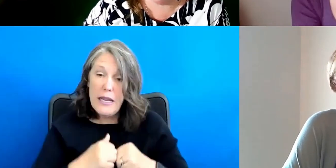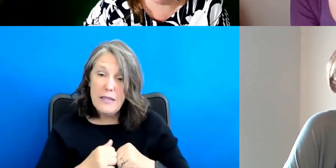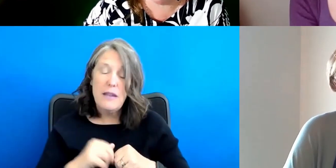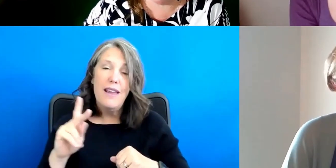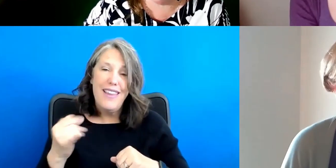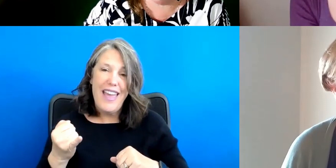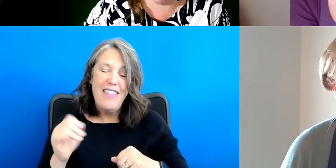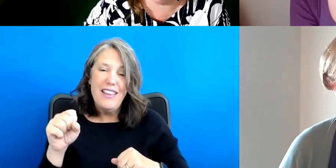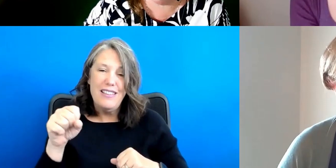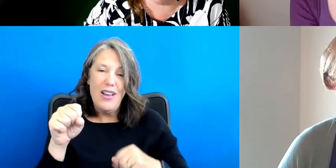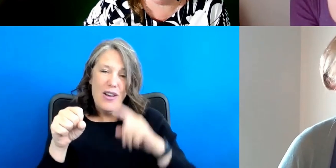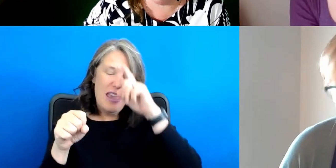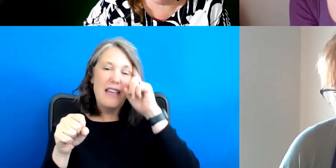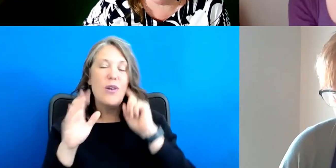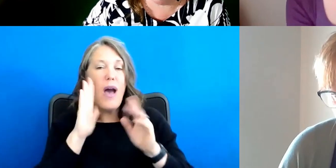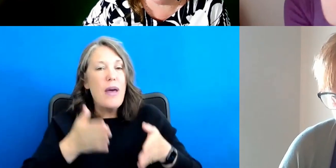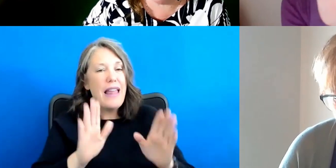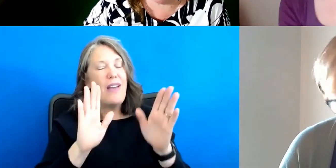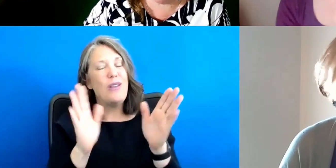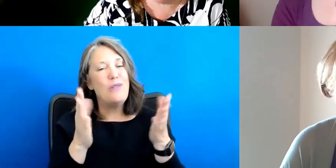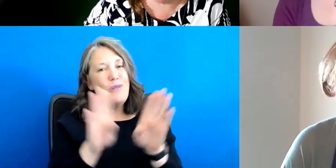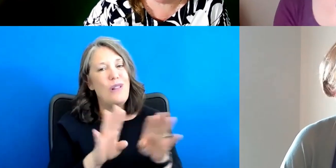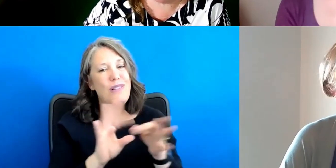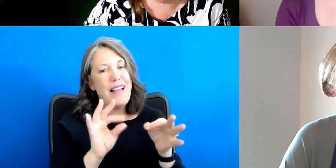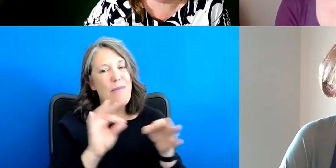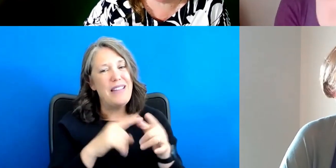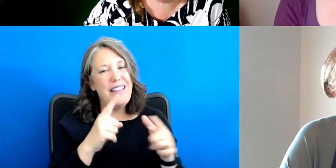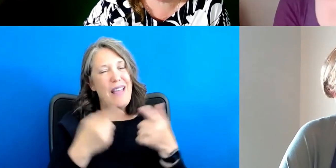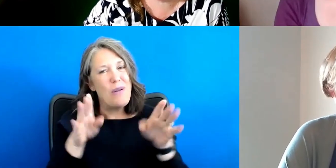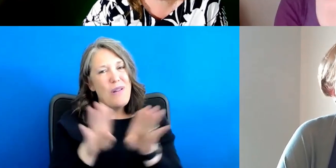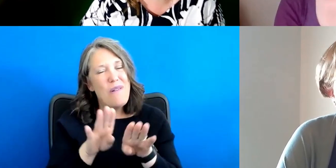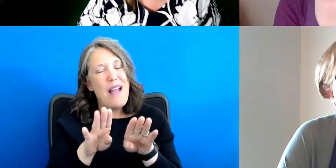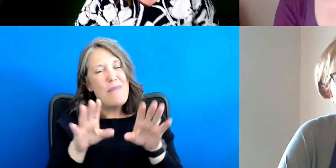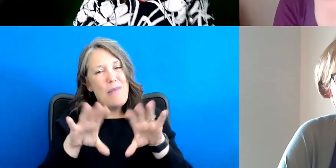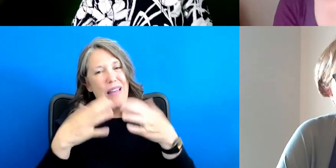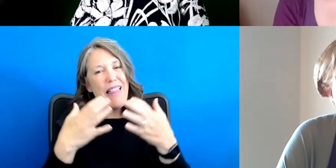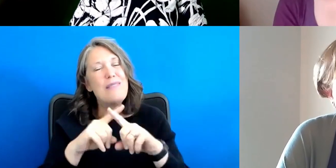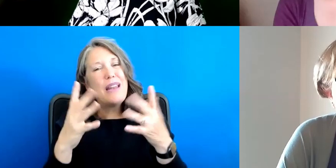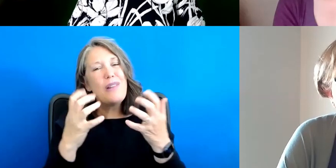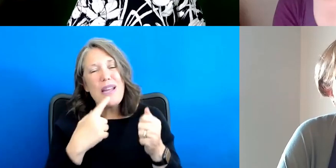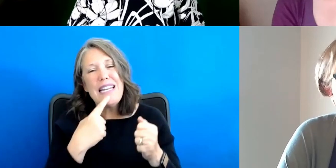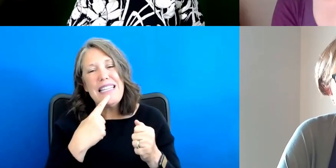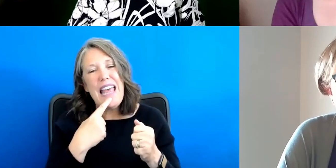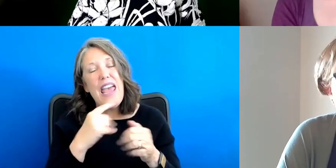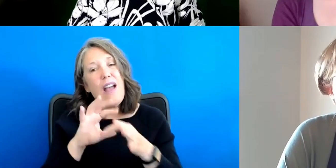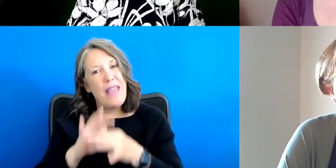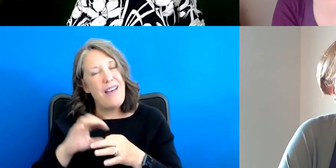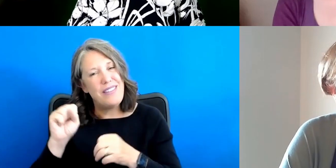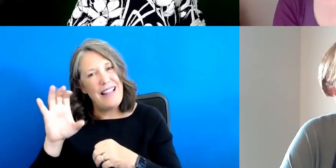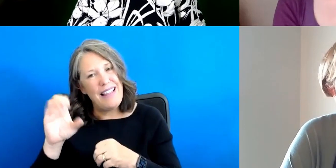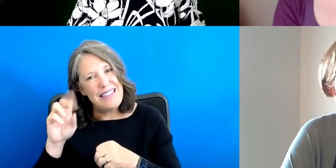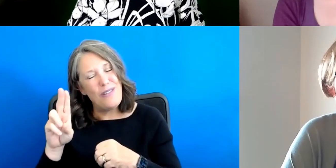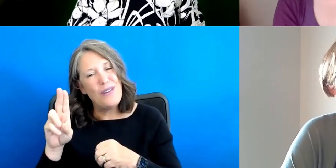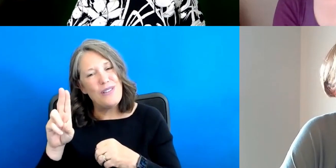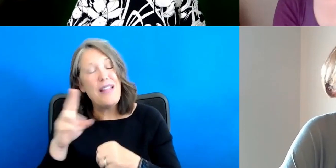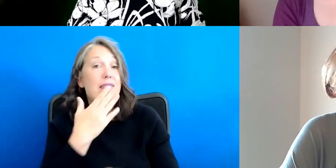So I'll let you say your closing comments, Michelle. I know we wrap up every class with some closing comments, but I just want to say on behalf of St. Cloud State University